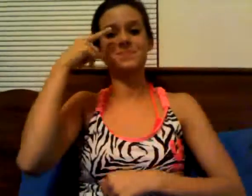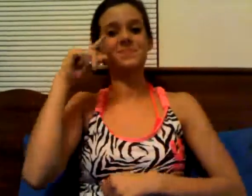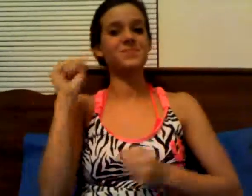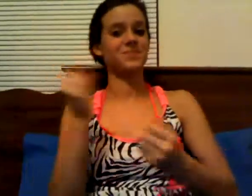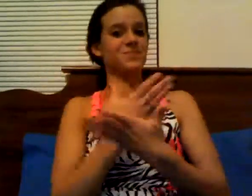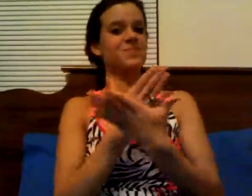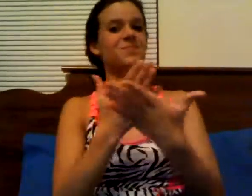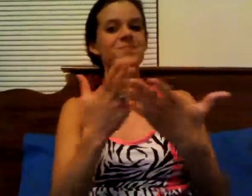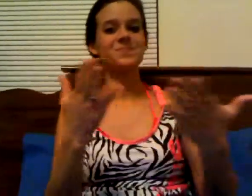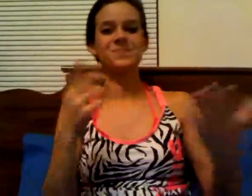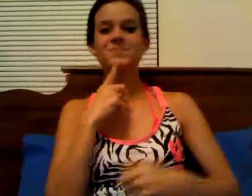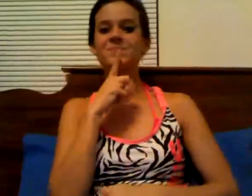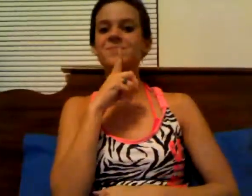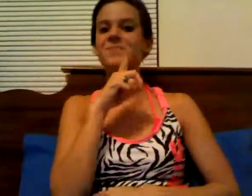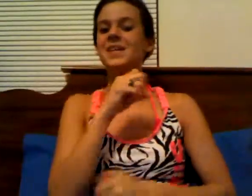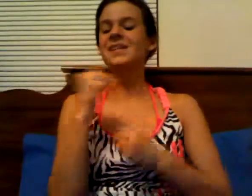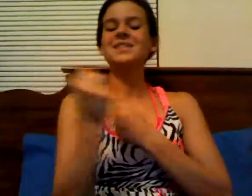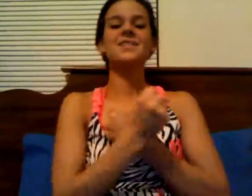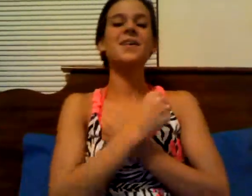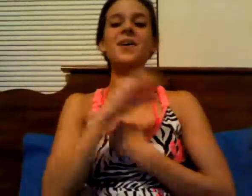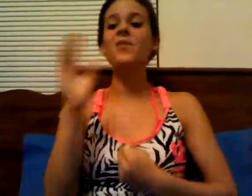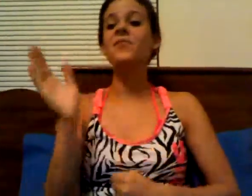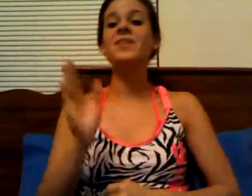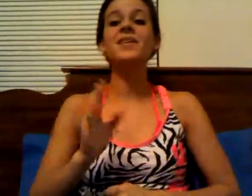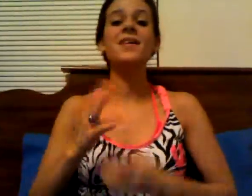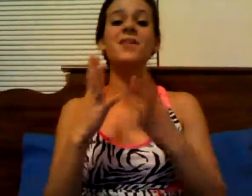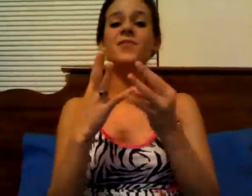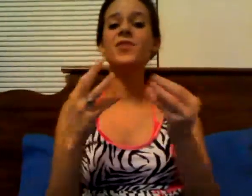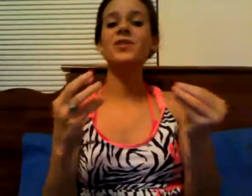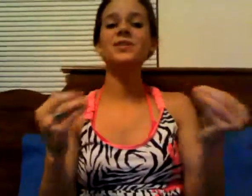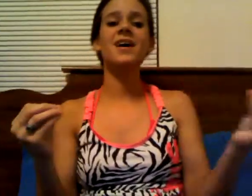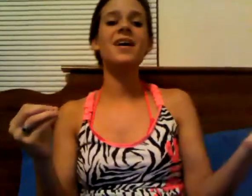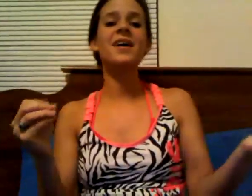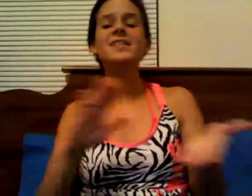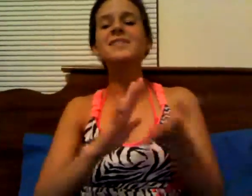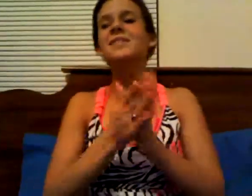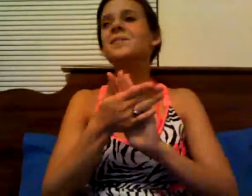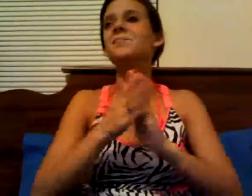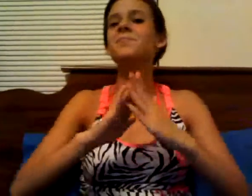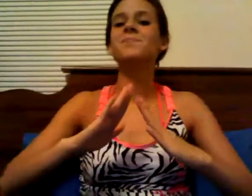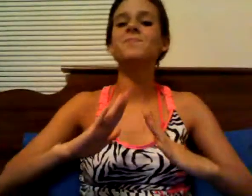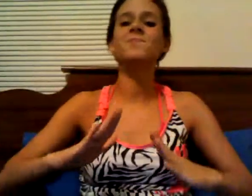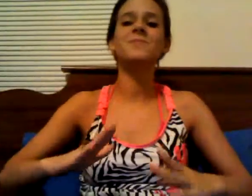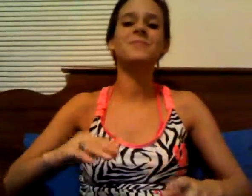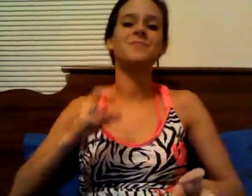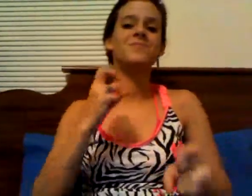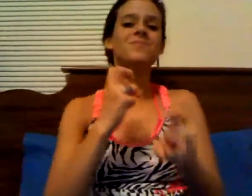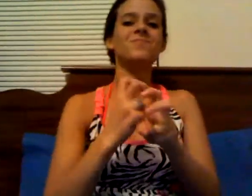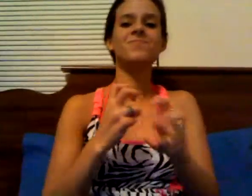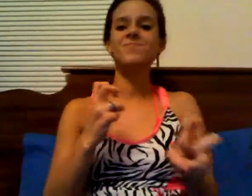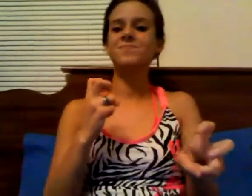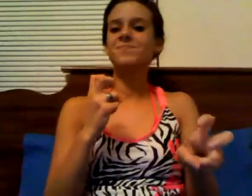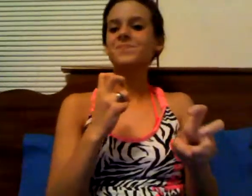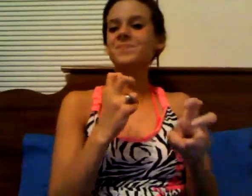every man There is love that never dies There is peace in troubled